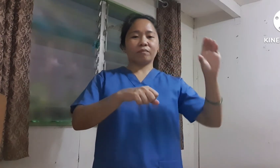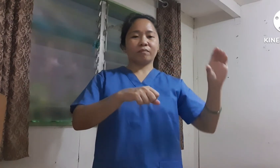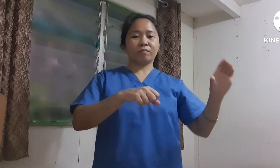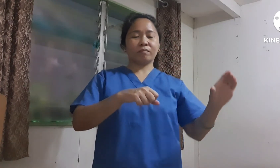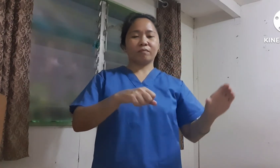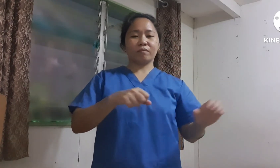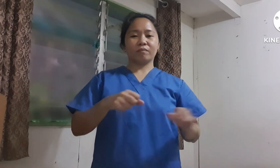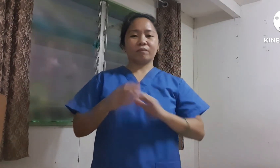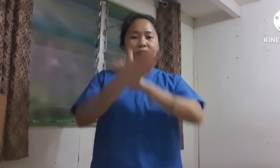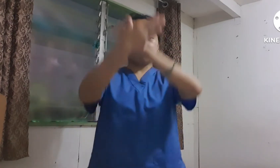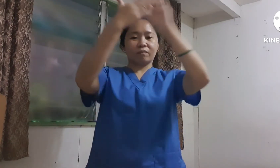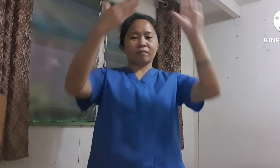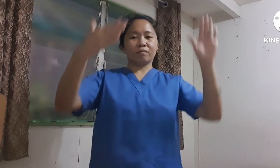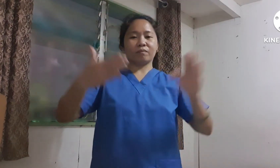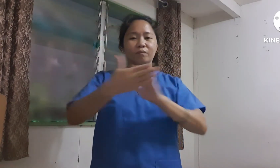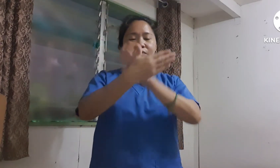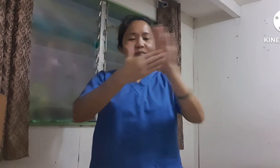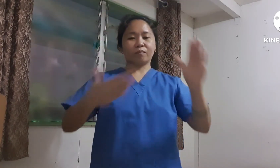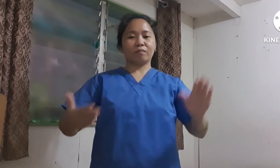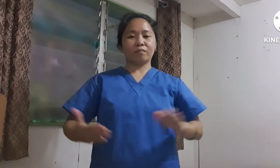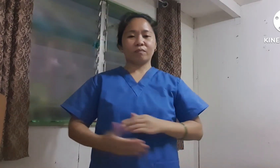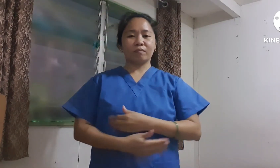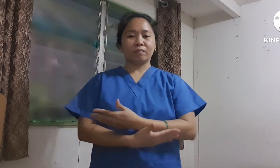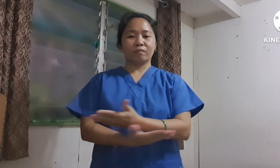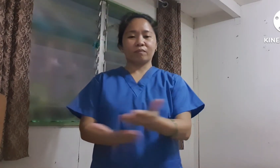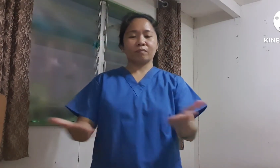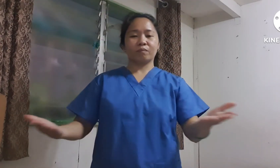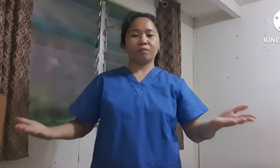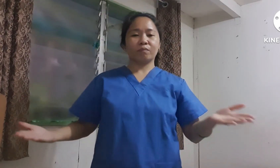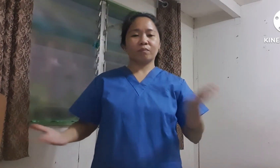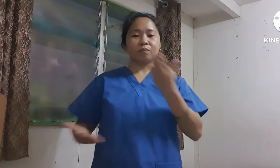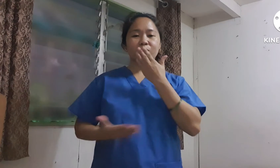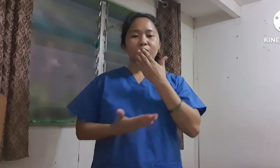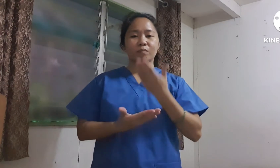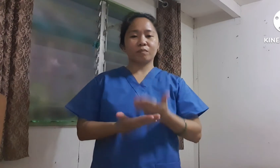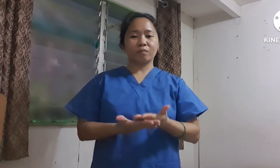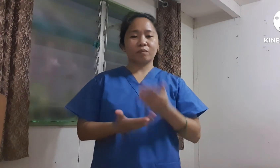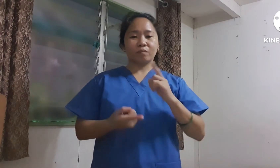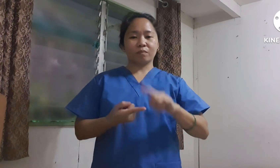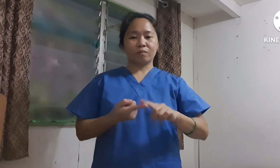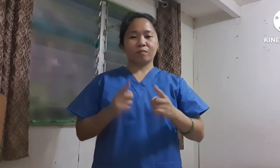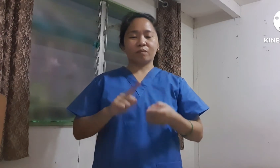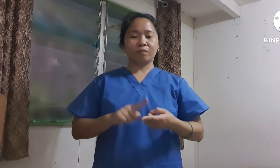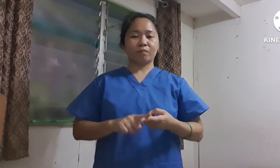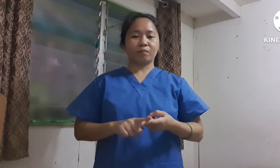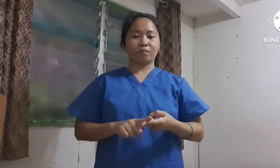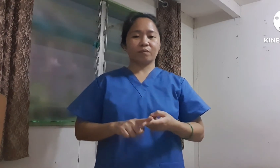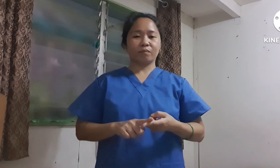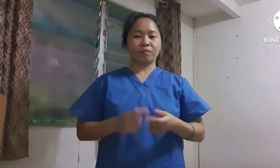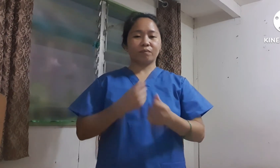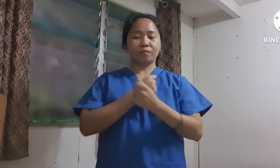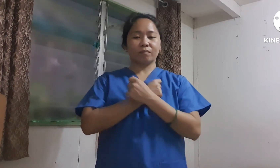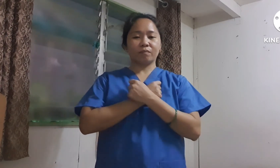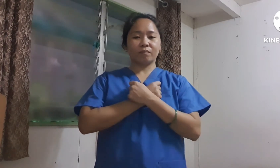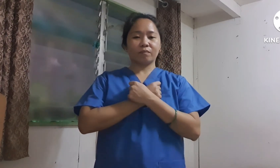in the sky. I can be a good friend. I can